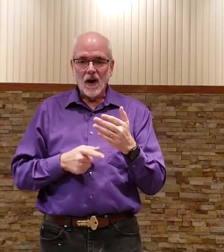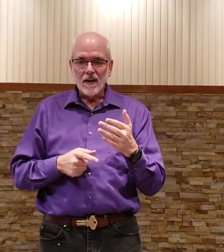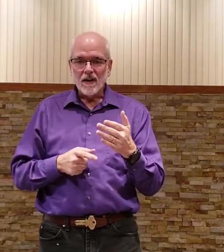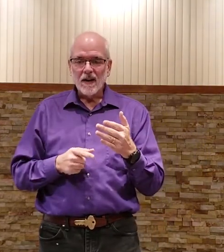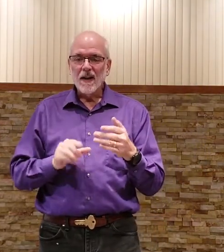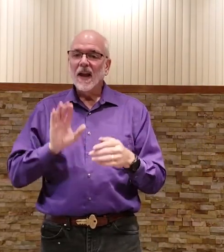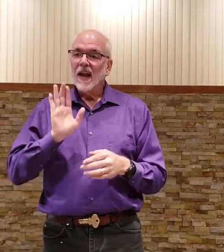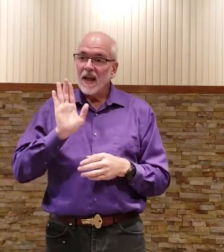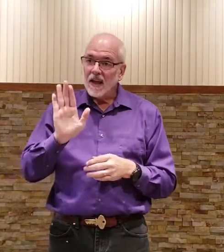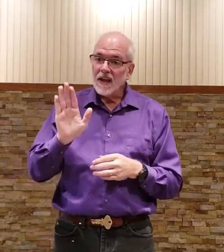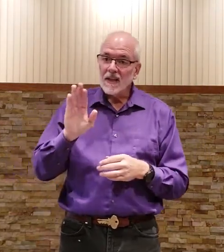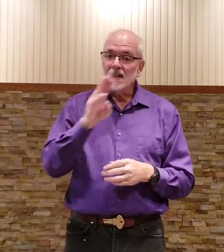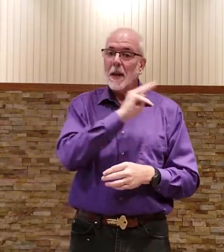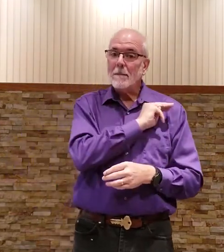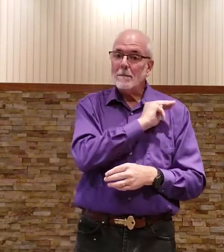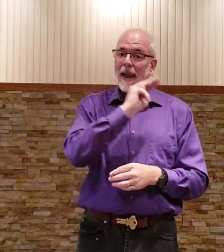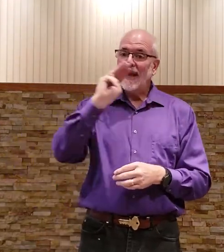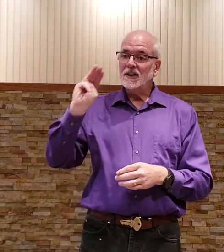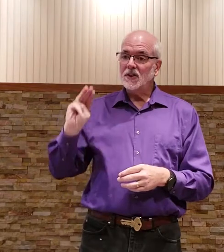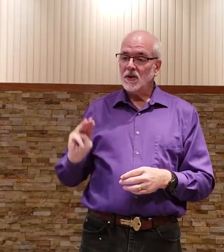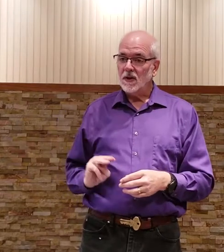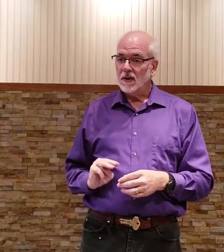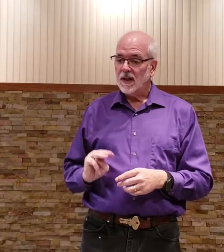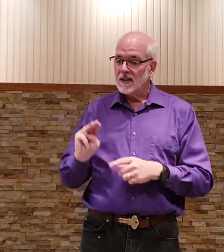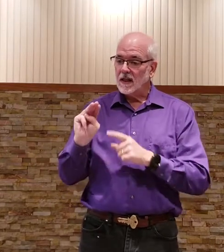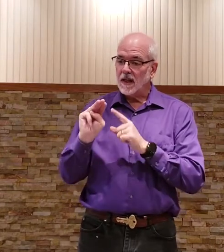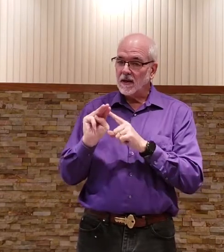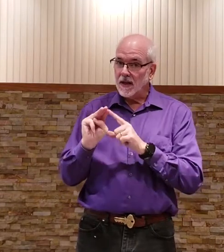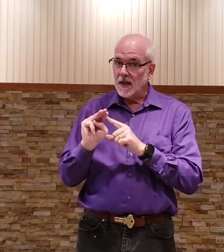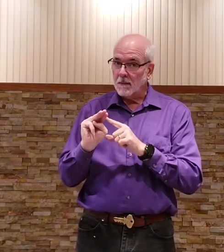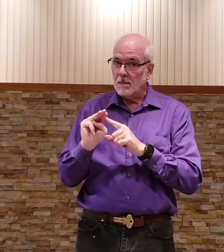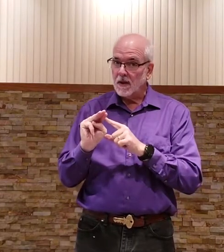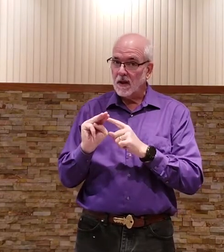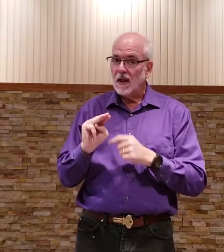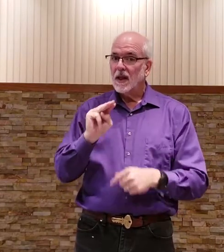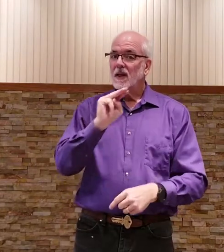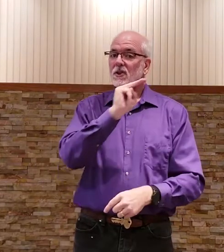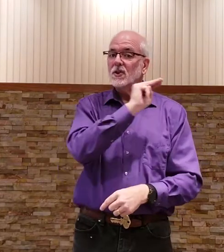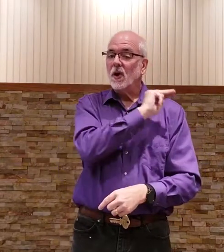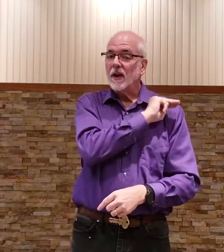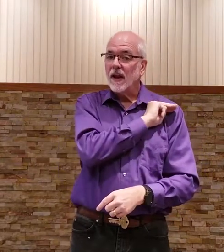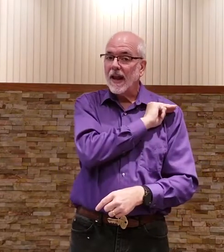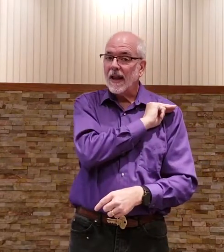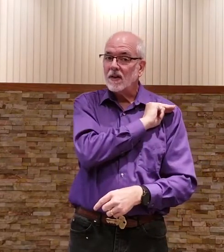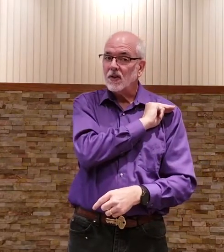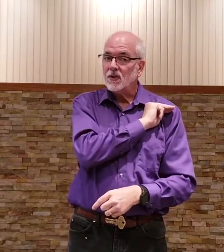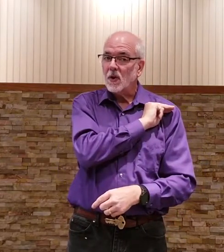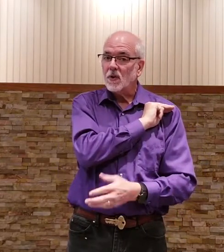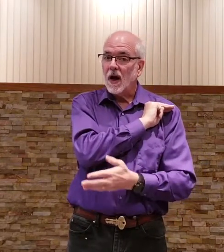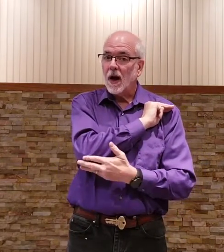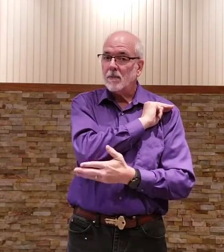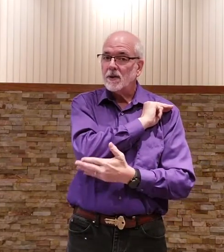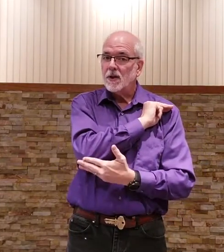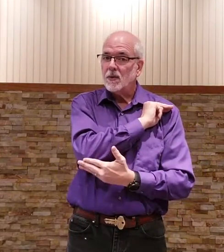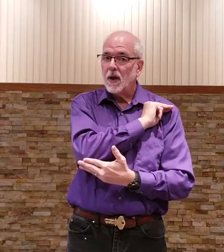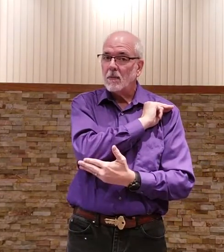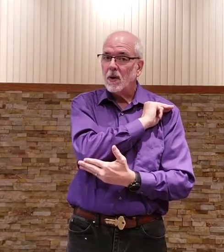what his master is the letter m starting at the shoulder opposite your elbow